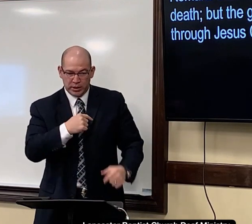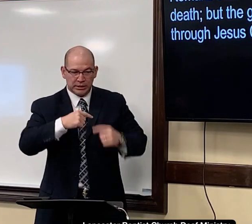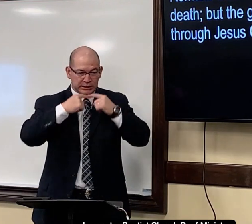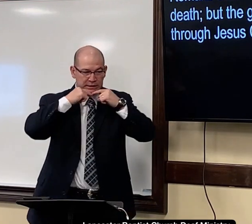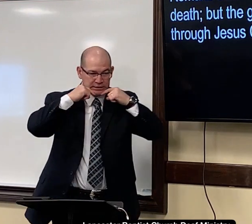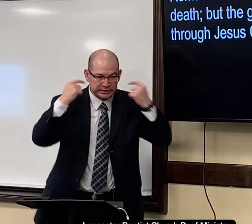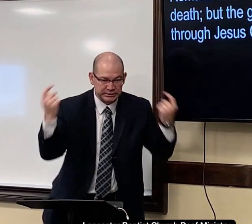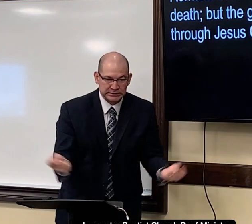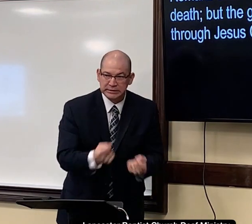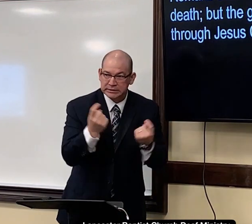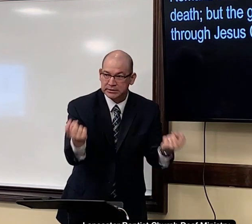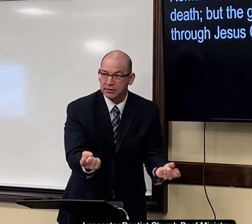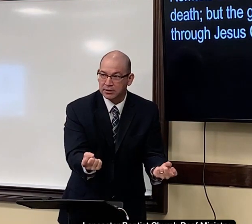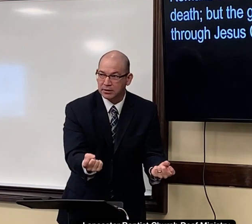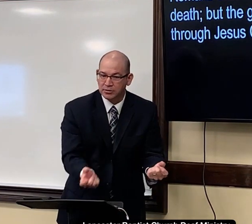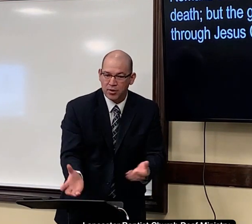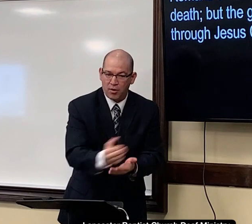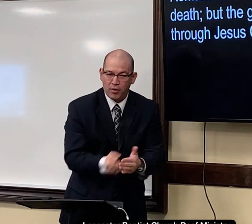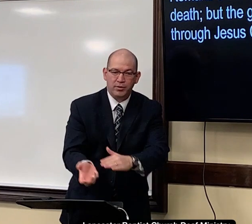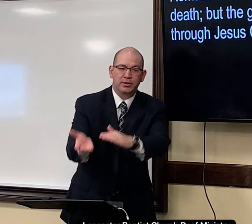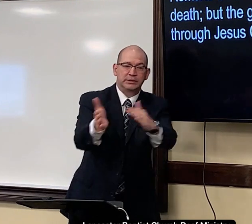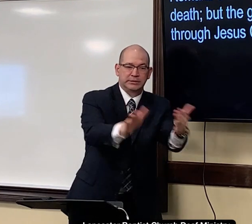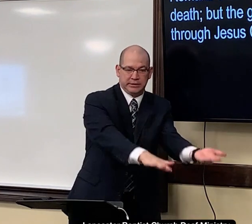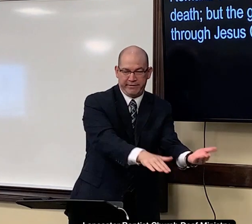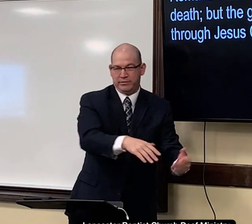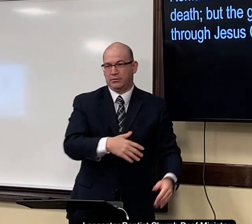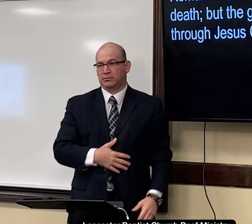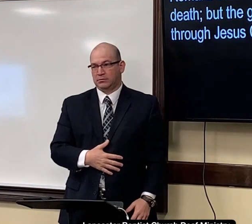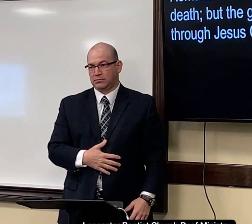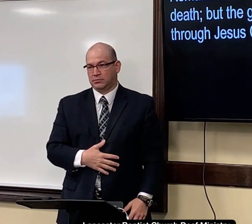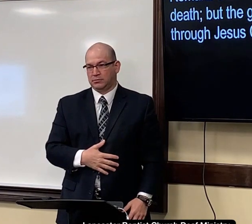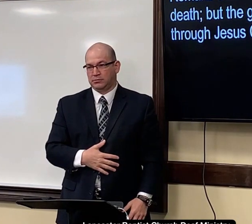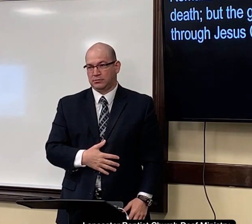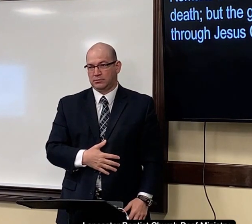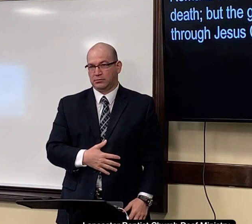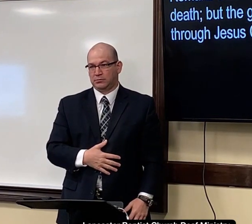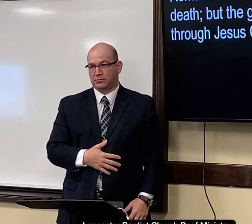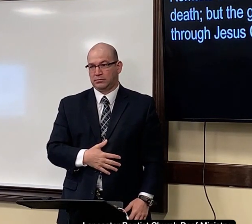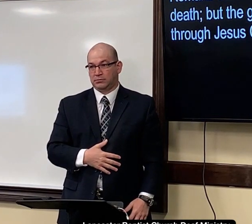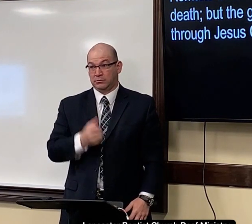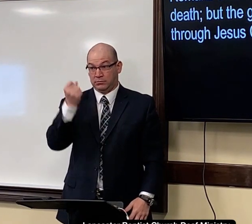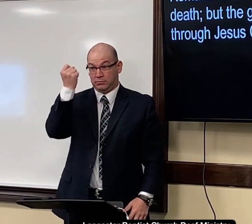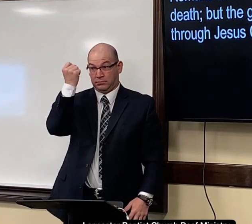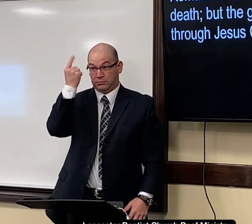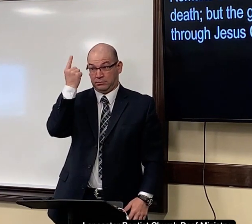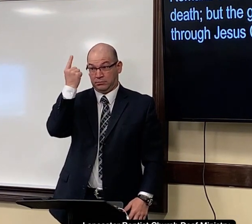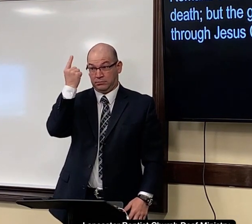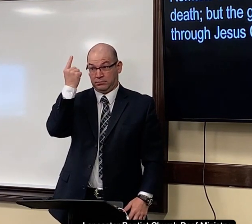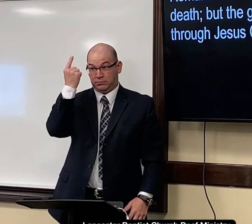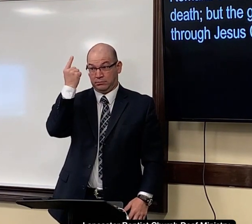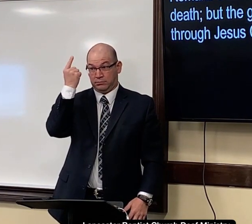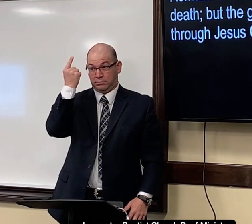So, because we sin, when we sin, we earn death. Do you understand this?